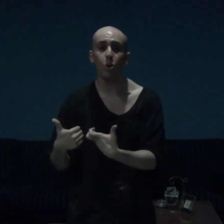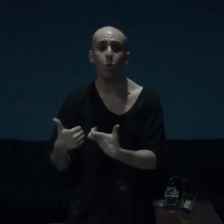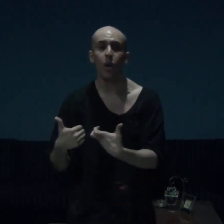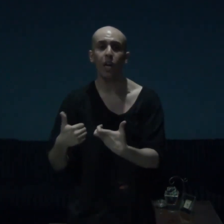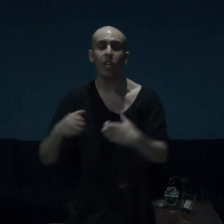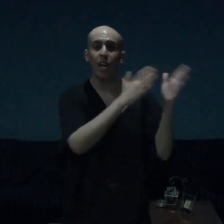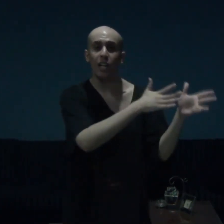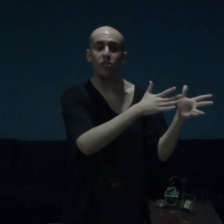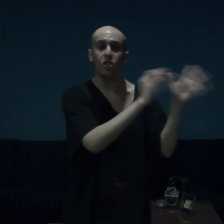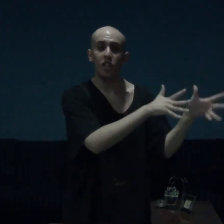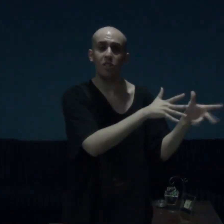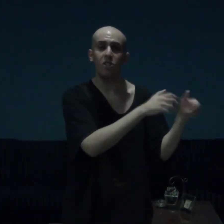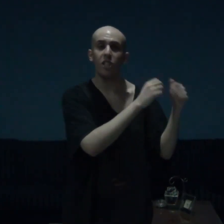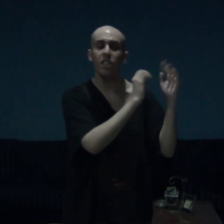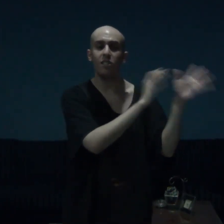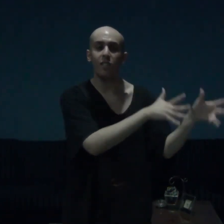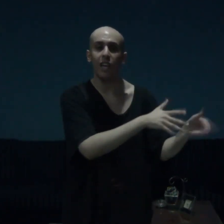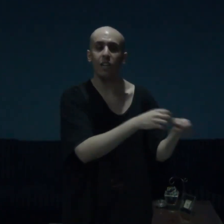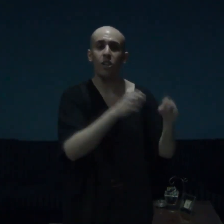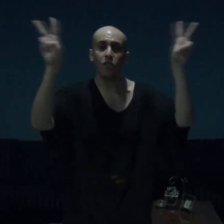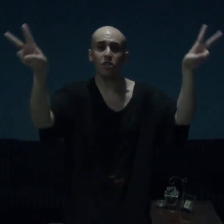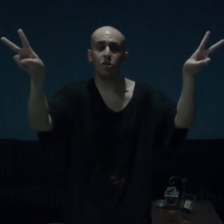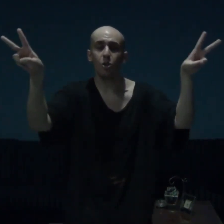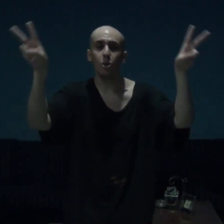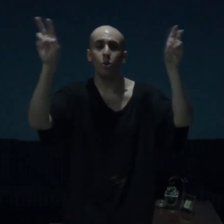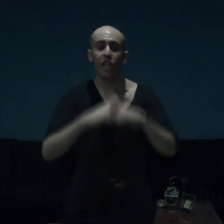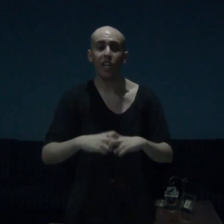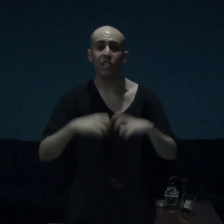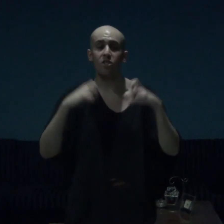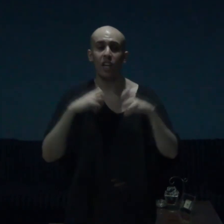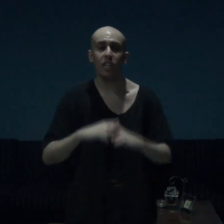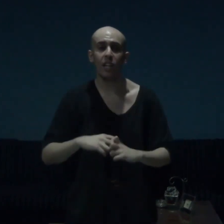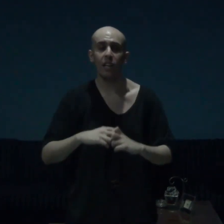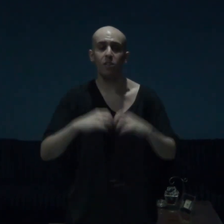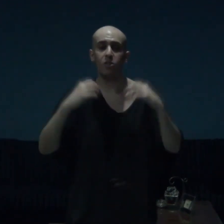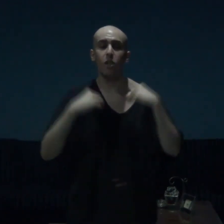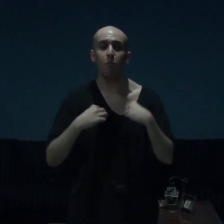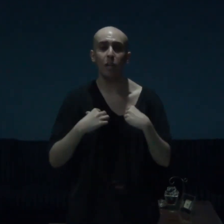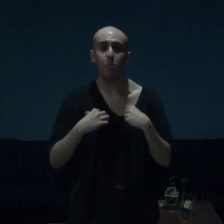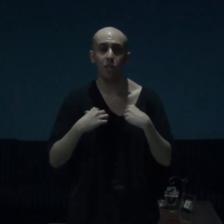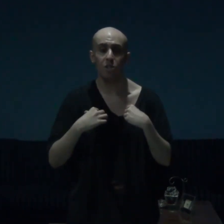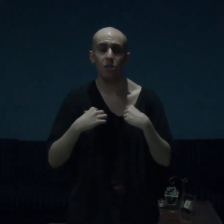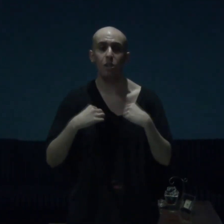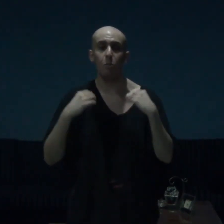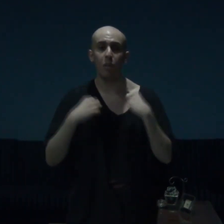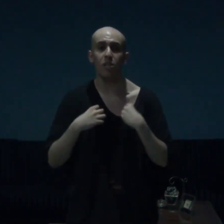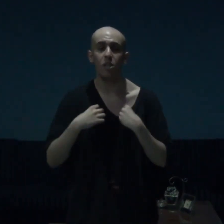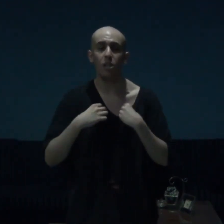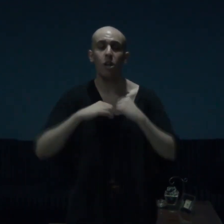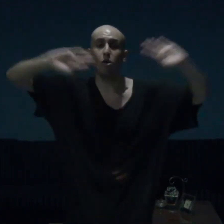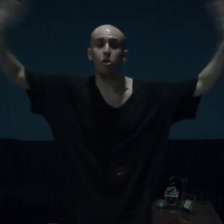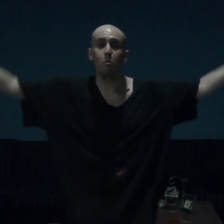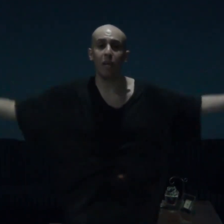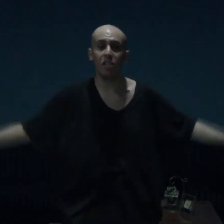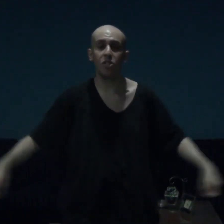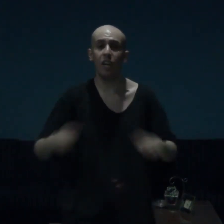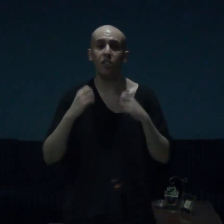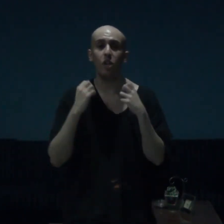Uwe, and Chelsea Islan, these two, guys and gals, in my personal opinion, are the best, and the